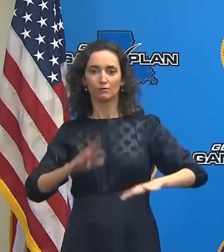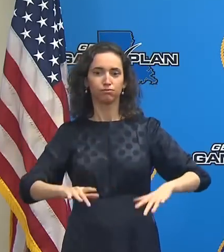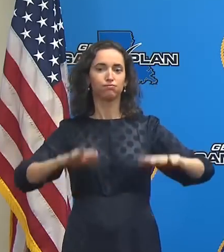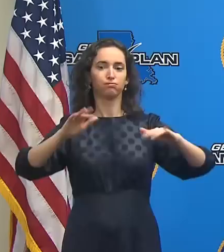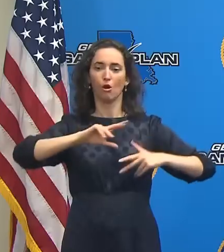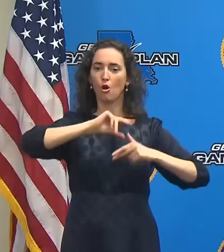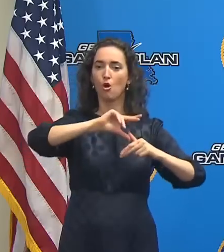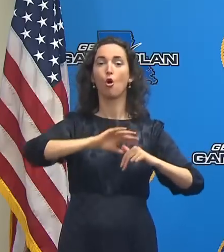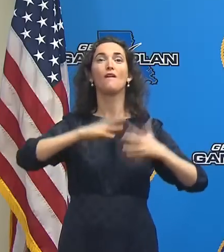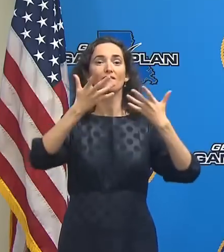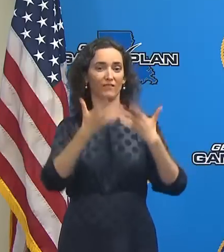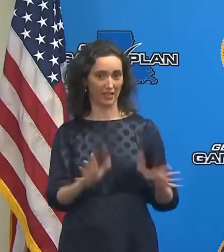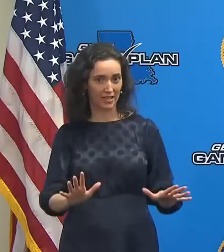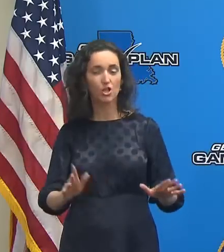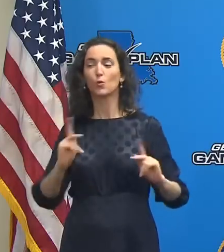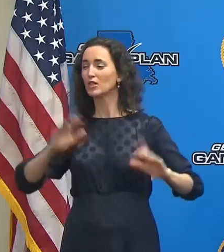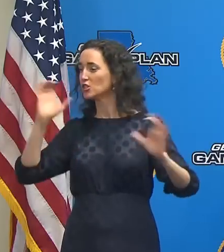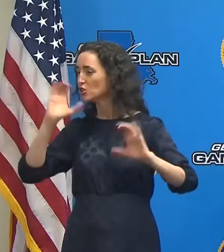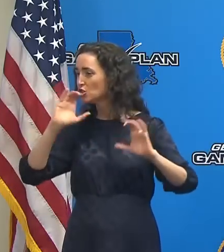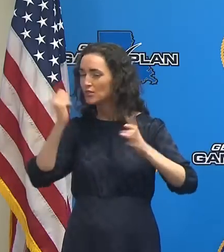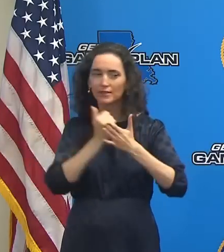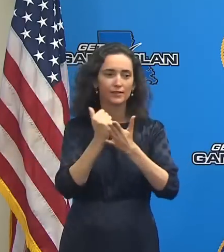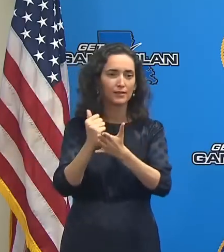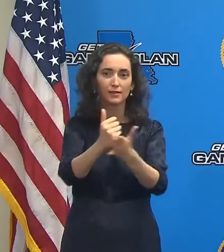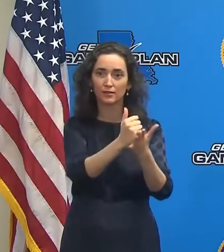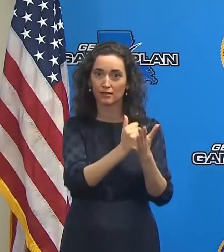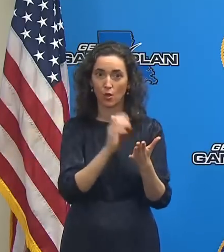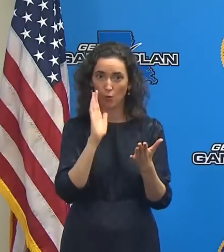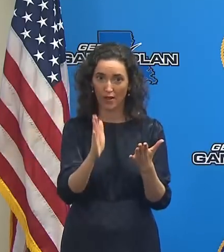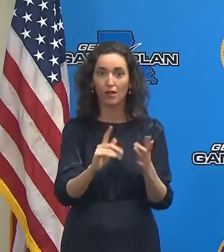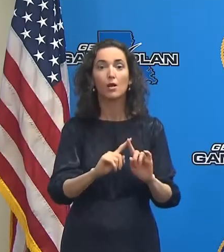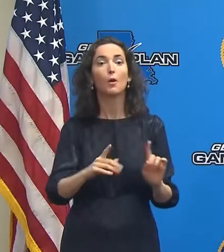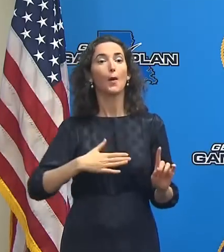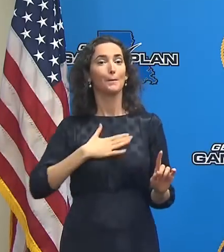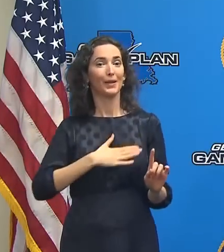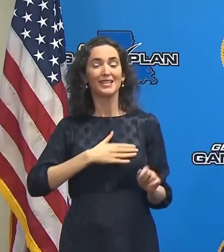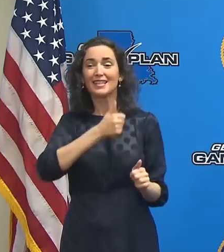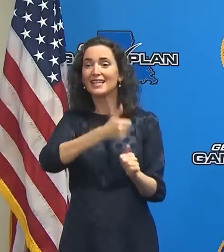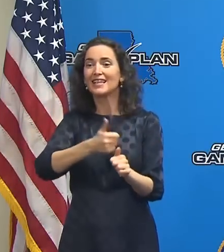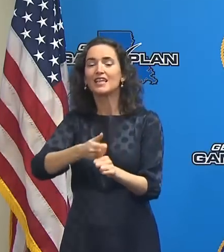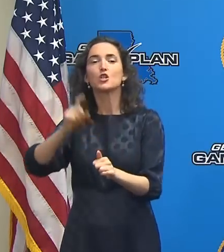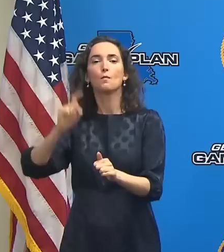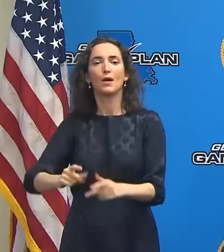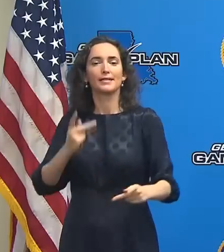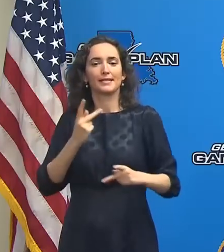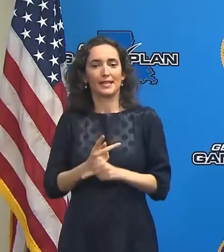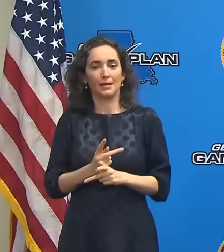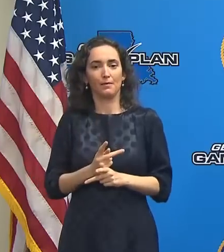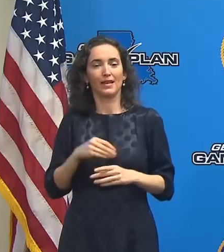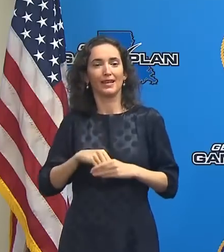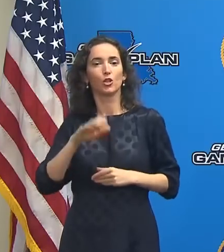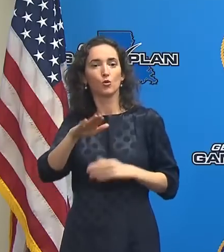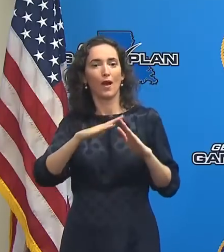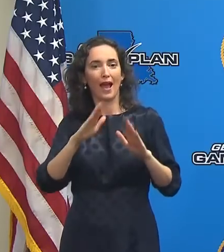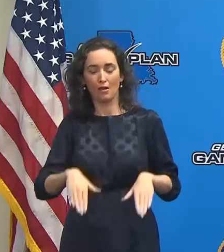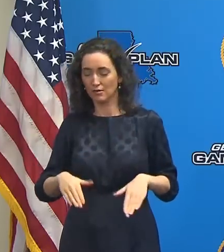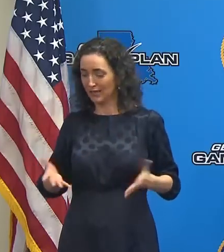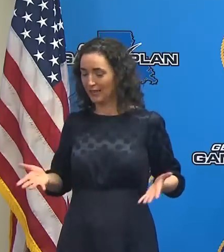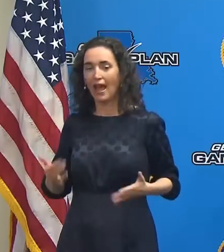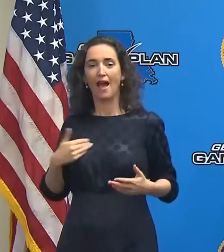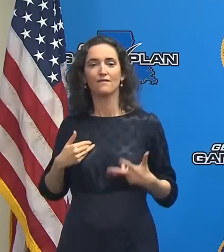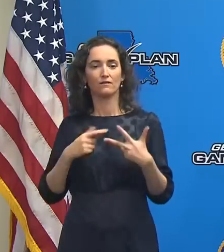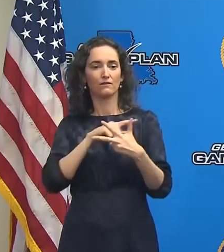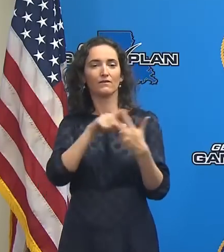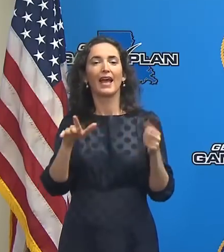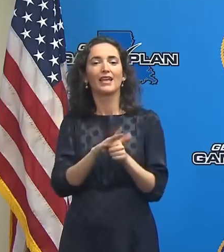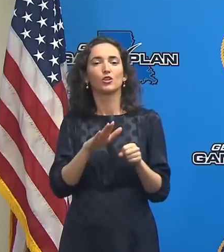is encouraged to have three days worth of supplies on hand. That's